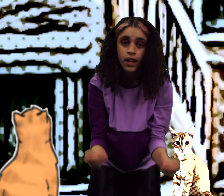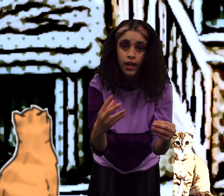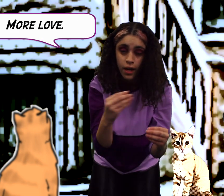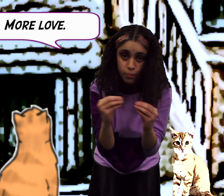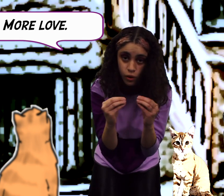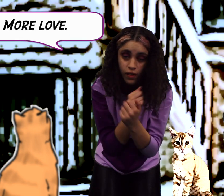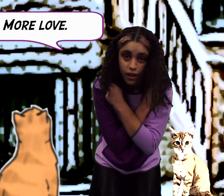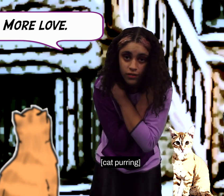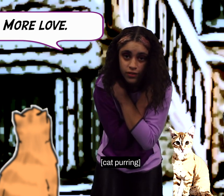And more laughs.